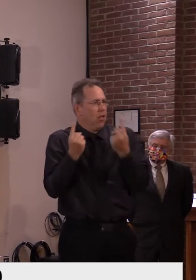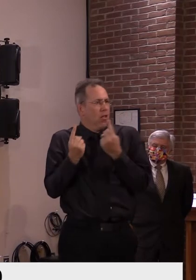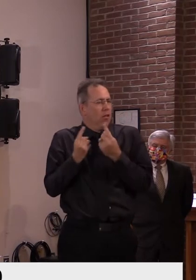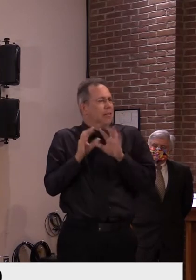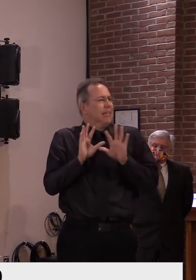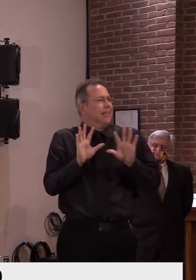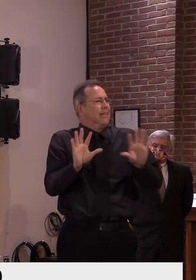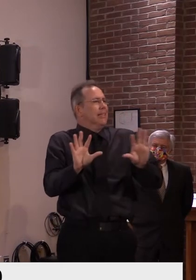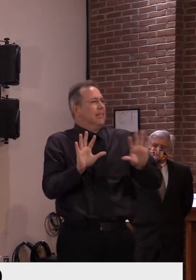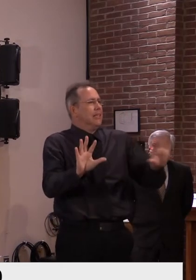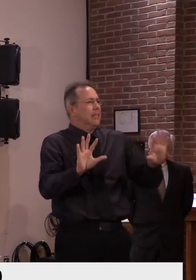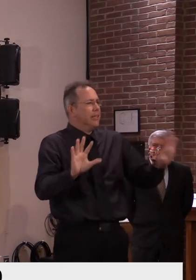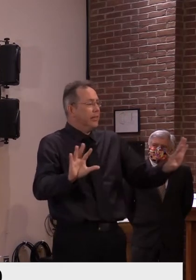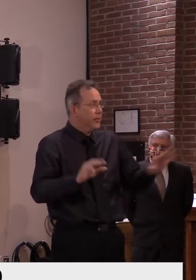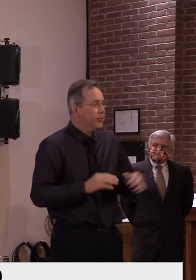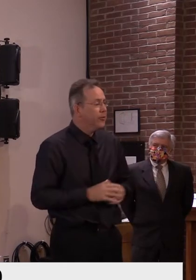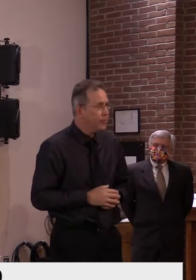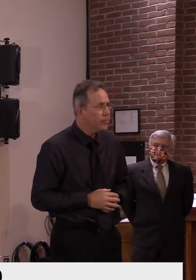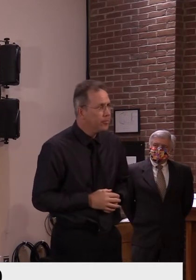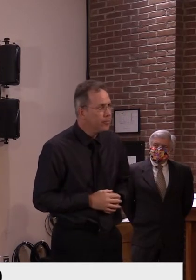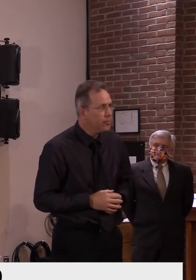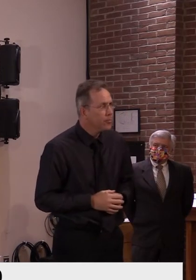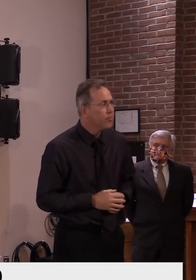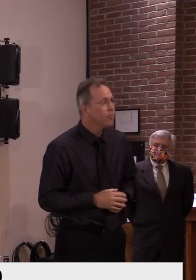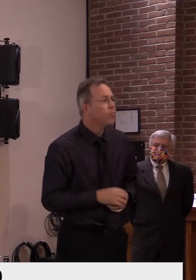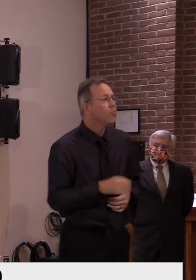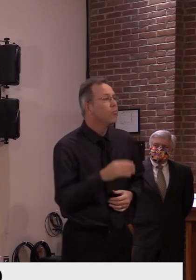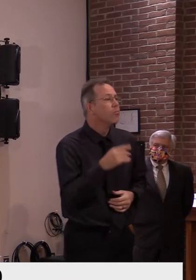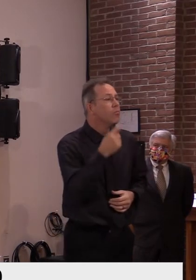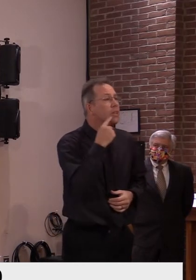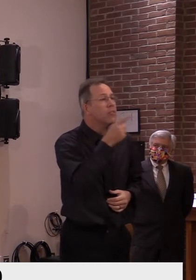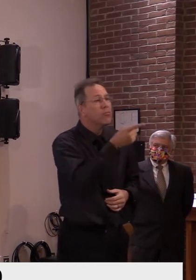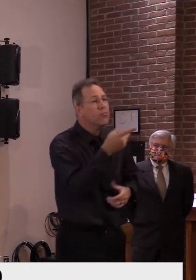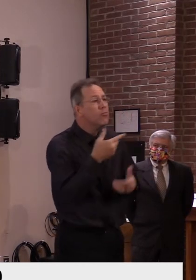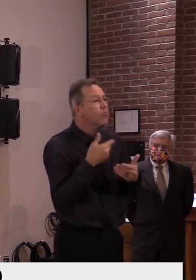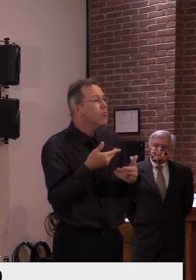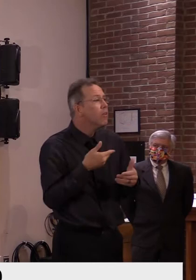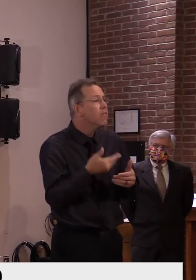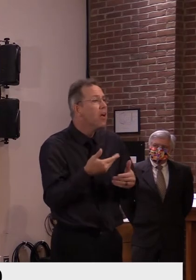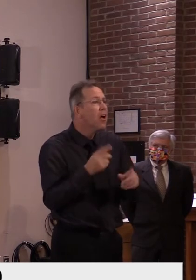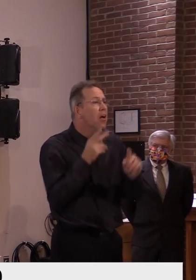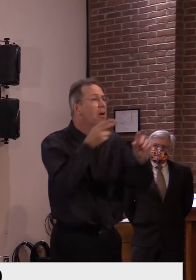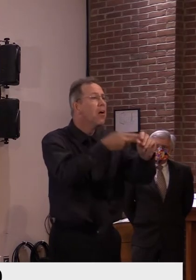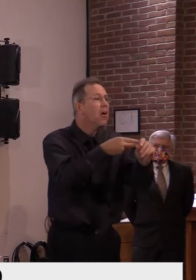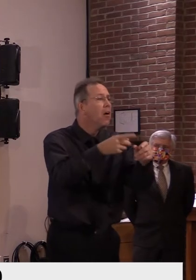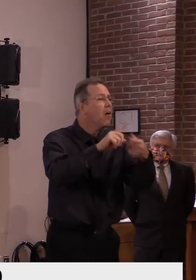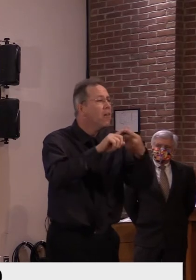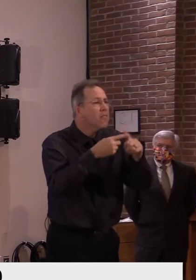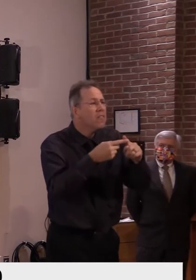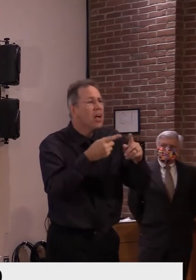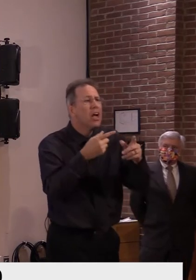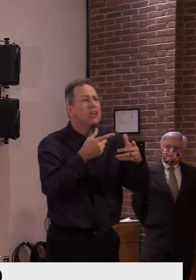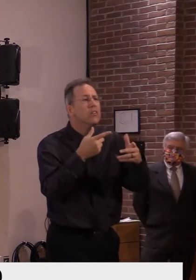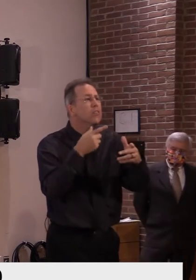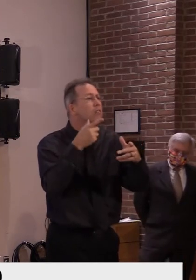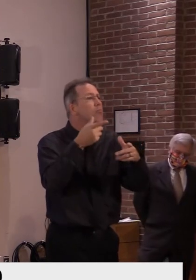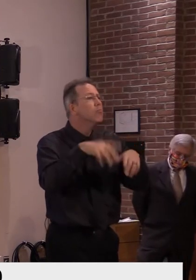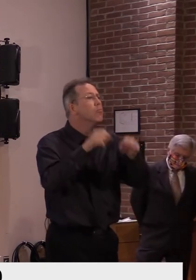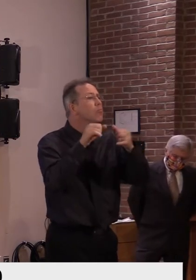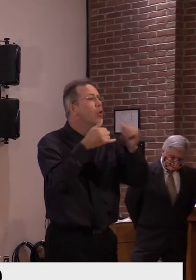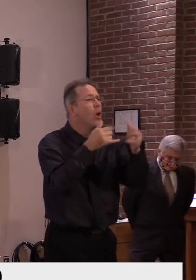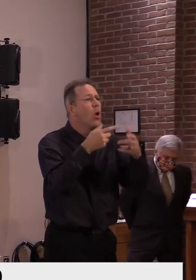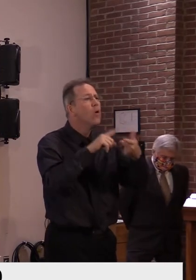if we're invited to a gathering, we might ask how many will be there? Where will it be? What kind of setting